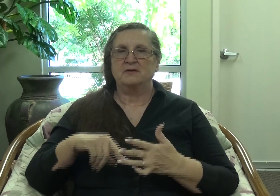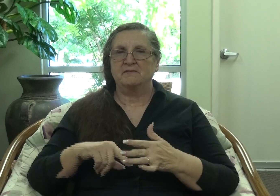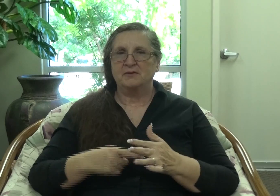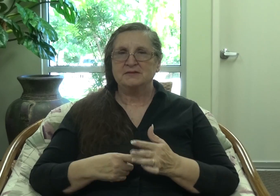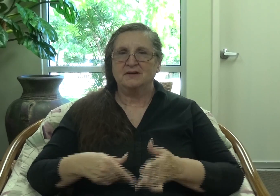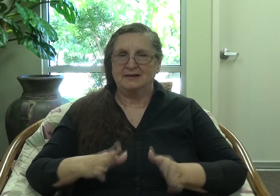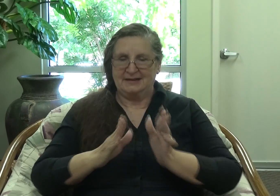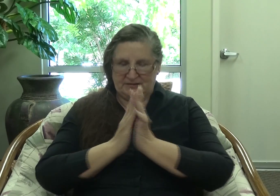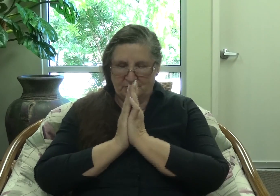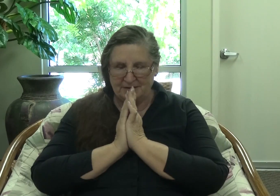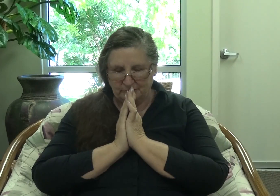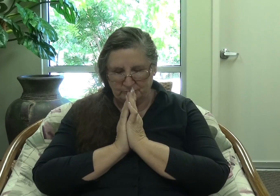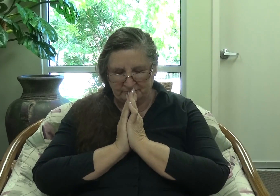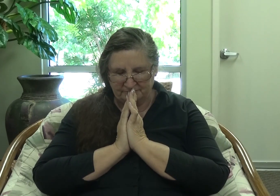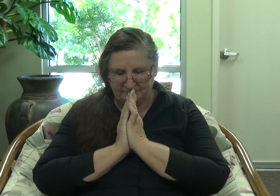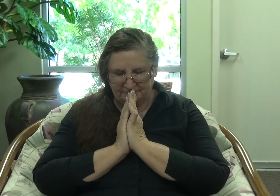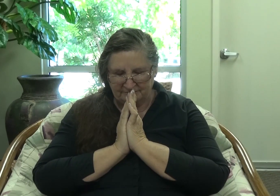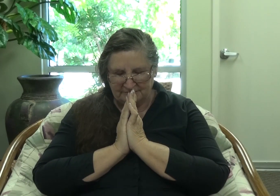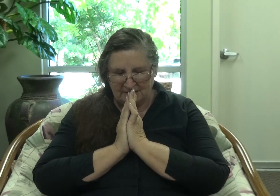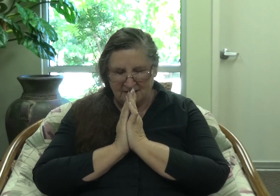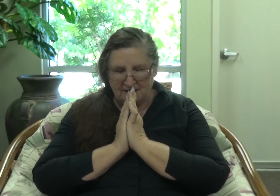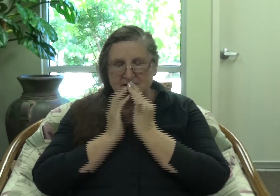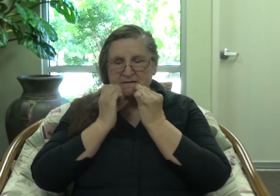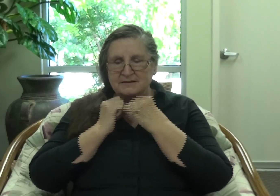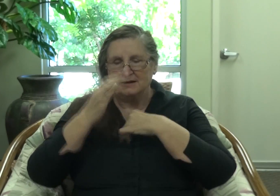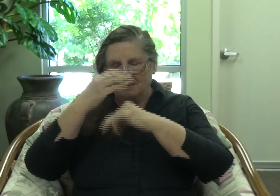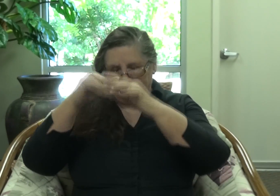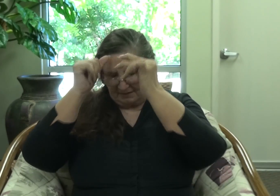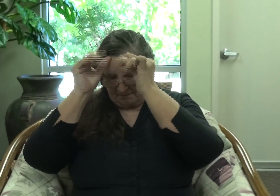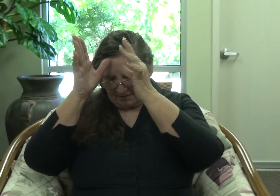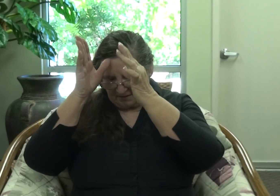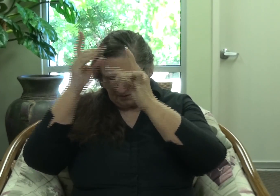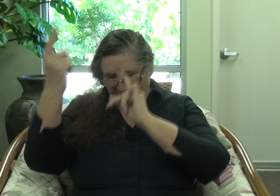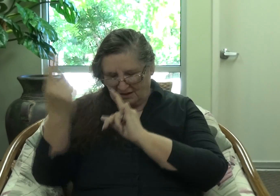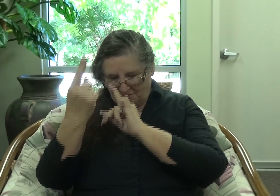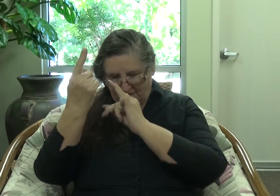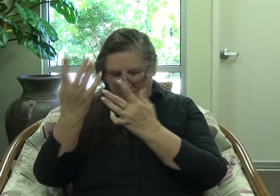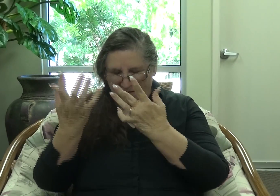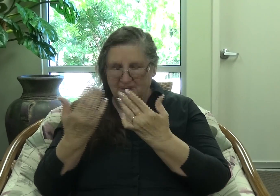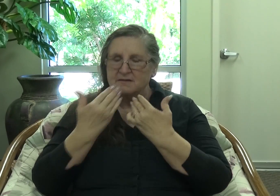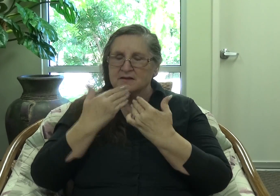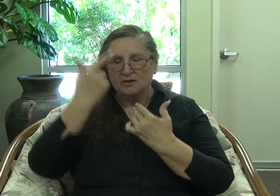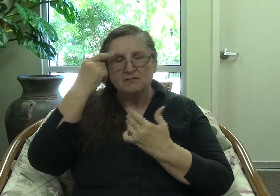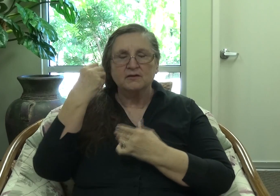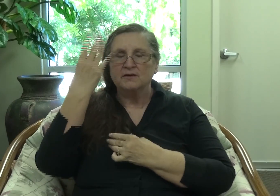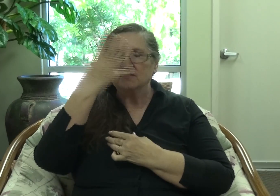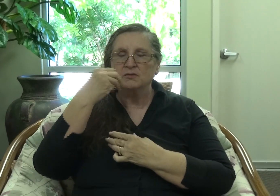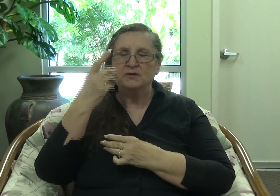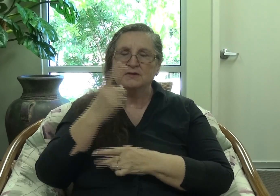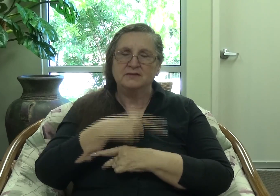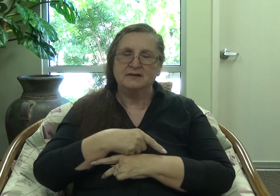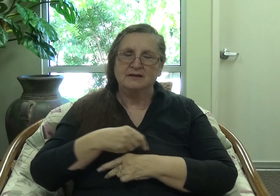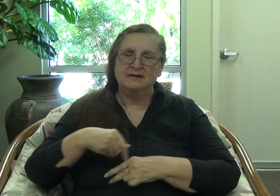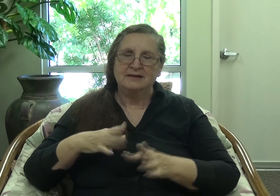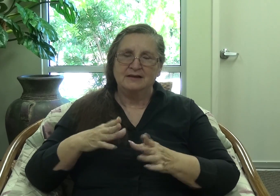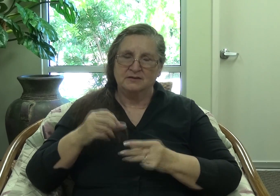let's pray. Dear Heavenly Father, Lord, we just come before you. want to thank you for this beautiful day. Thank you for letting us wake up and